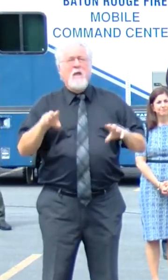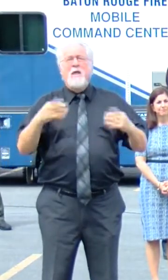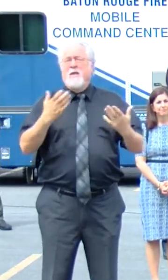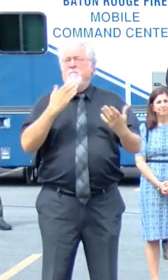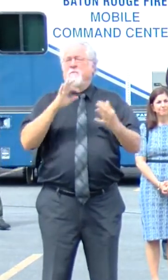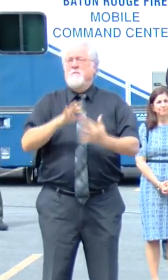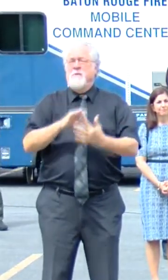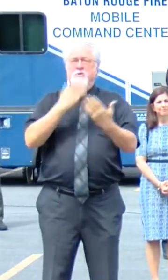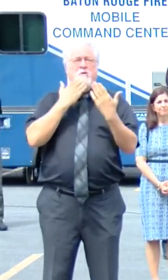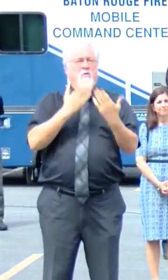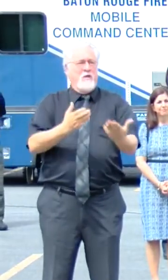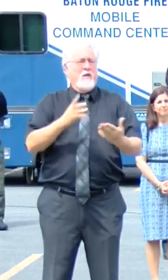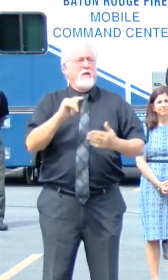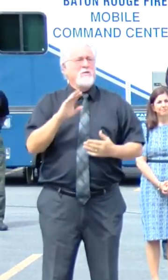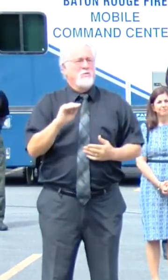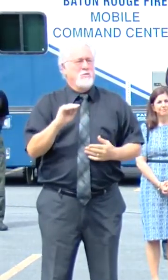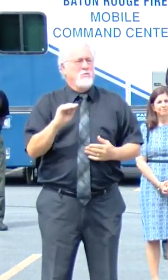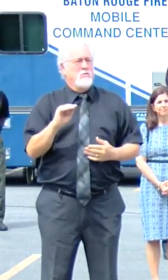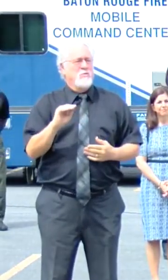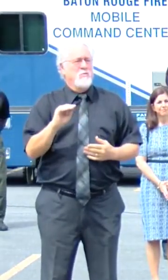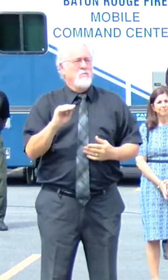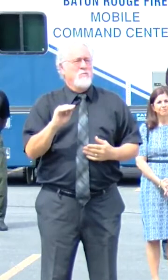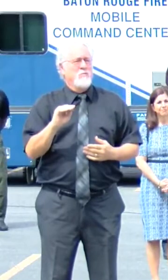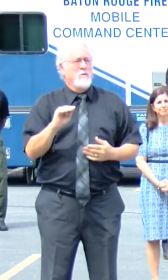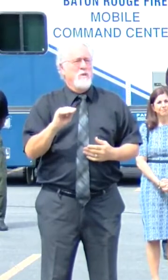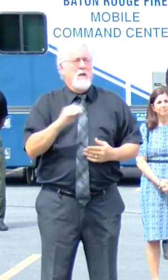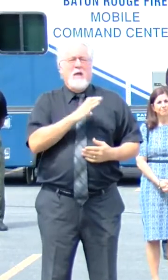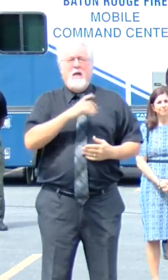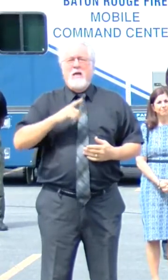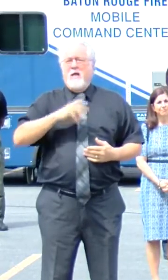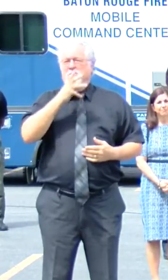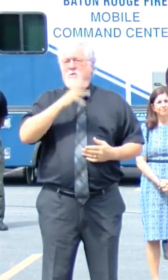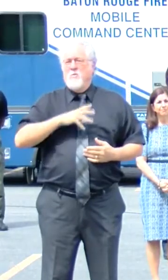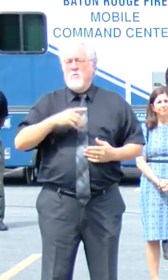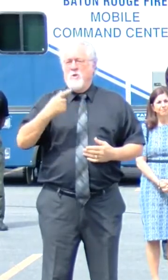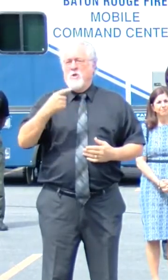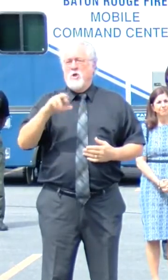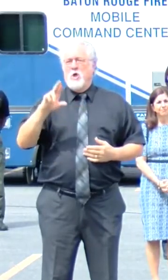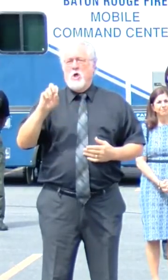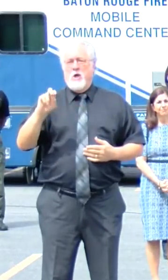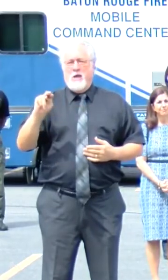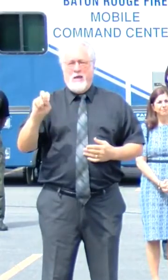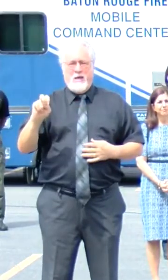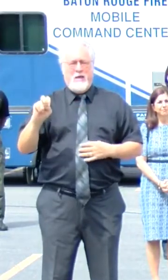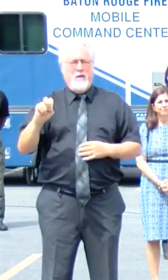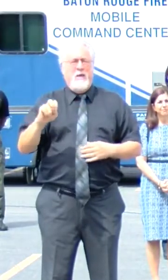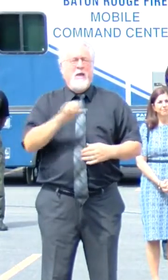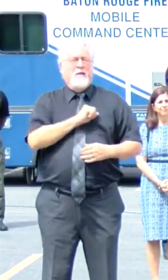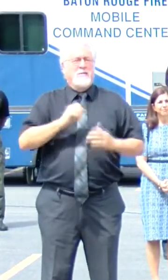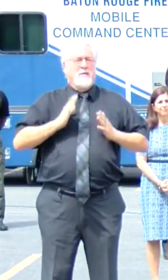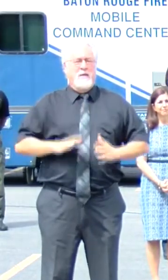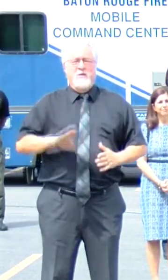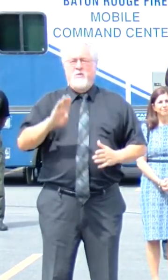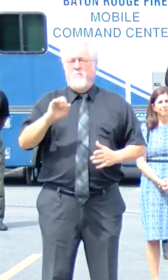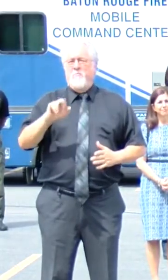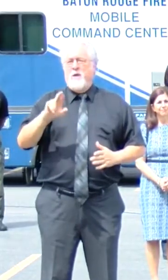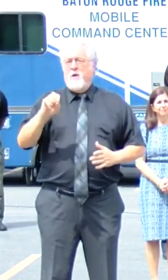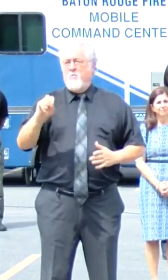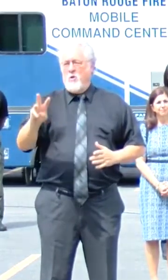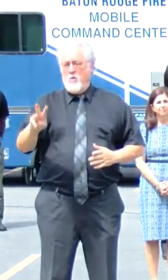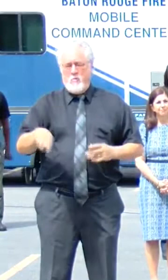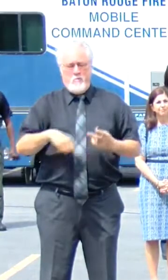special thanks to Councilwoman Erica Green, Senator Regina Barrow,